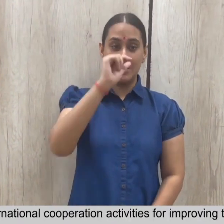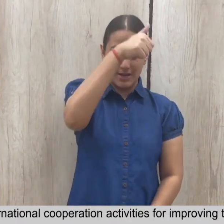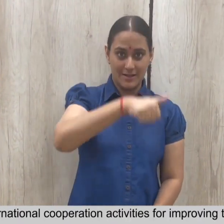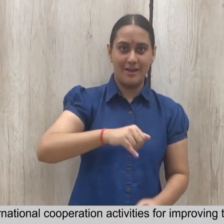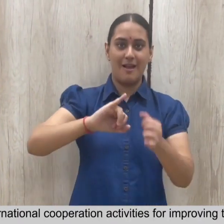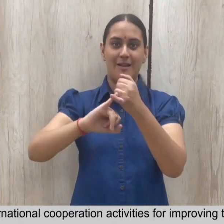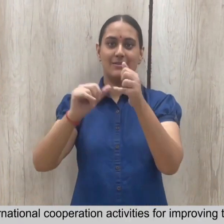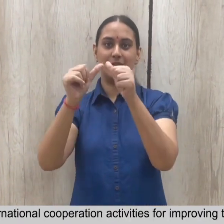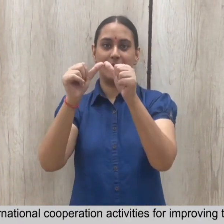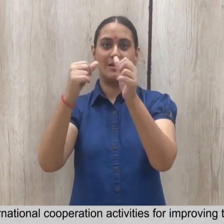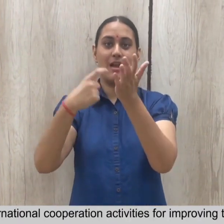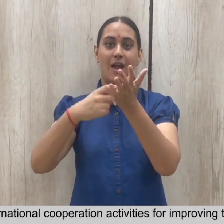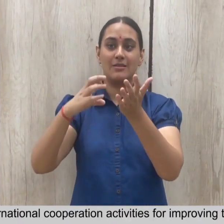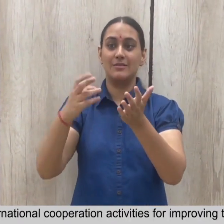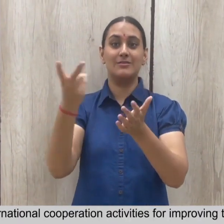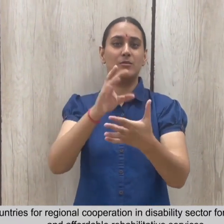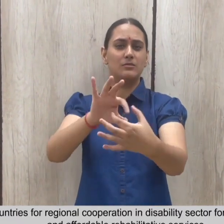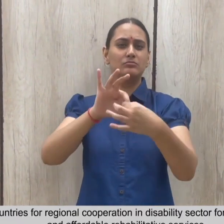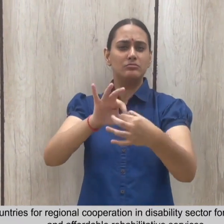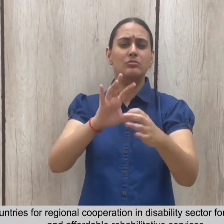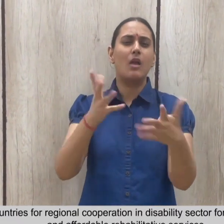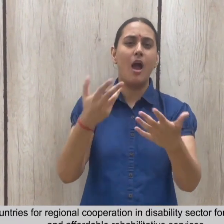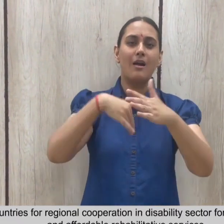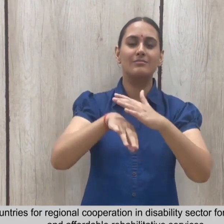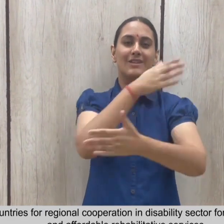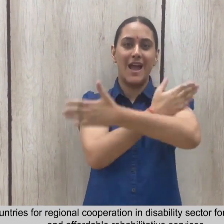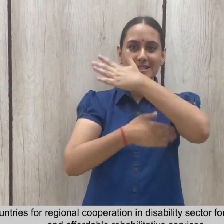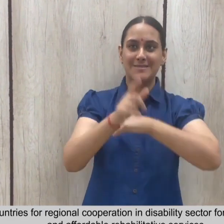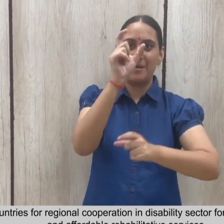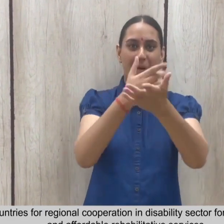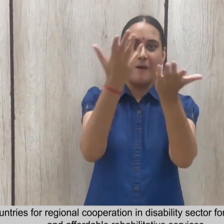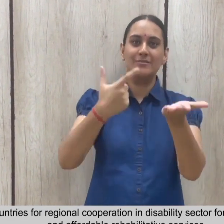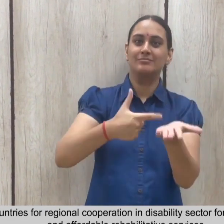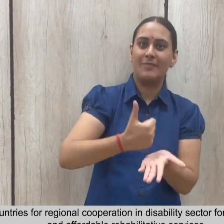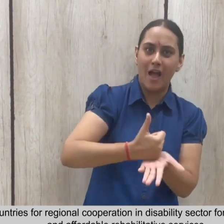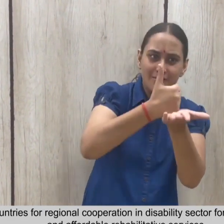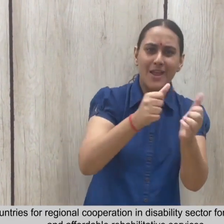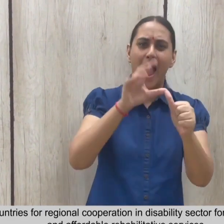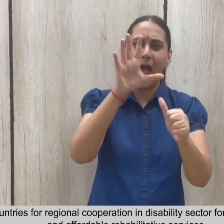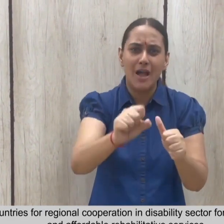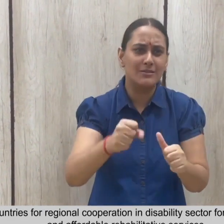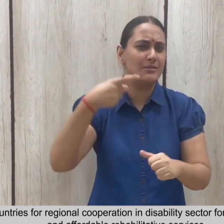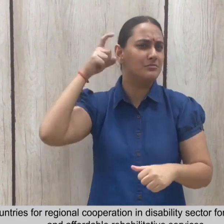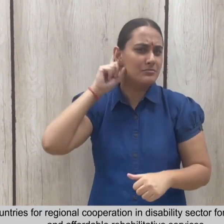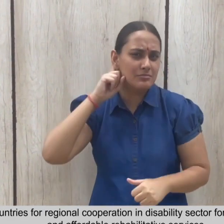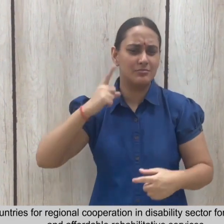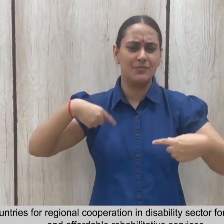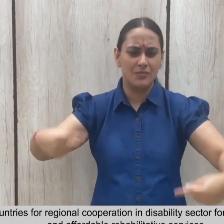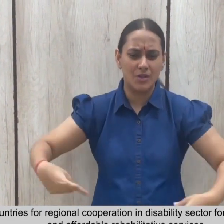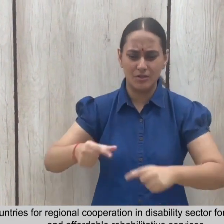improving the quality of life of PWDs. 16 Tie up with SARC countries for regional cooperation and disability sector for promoting access